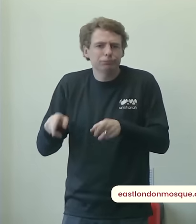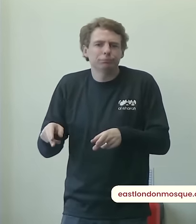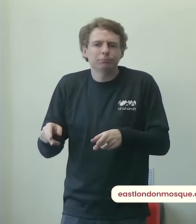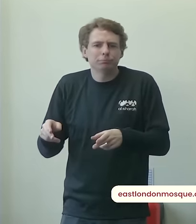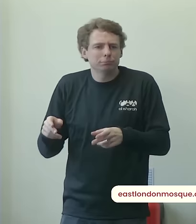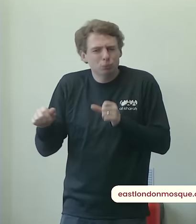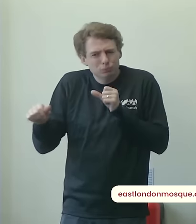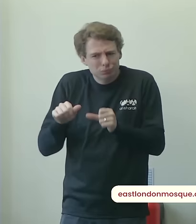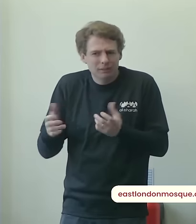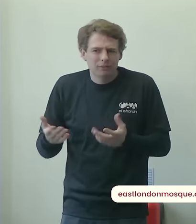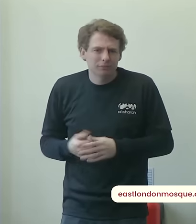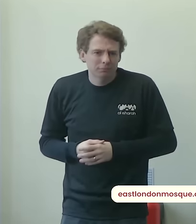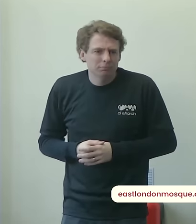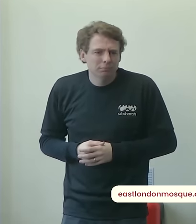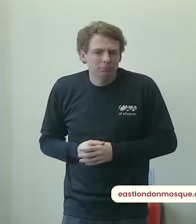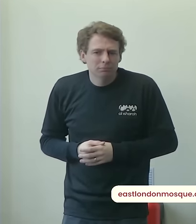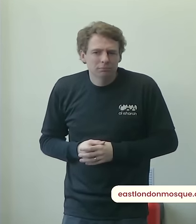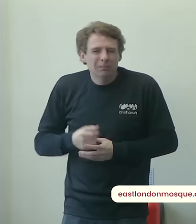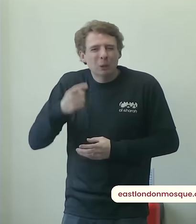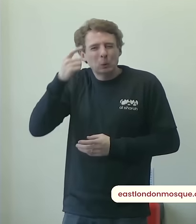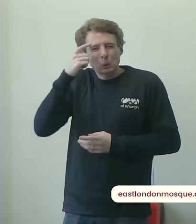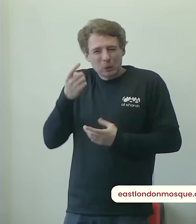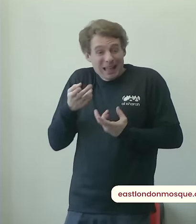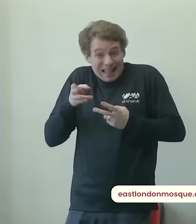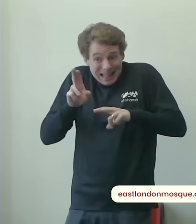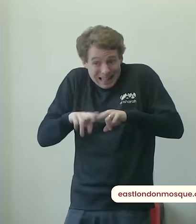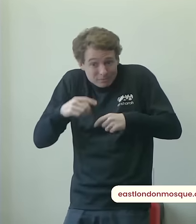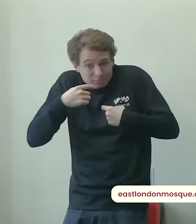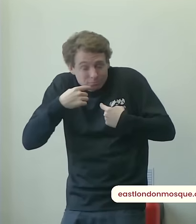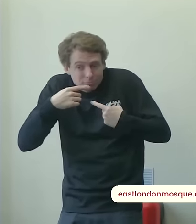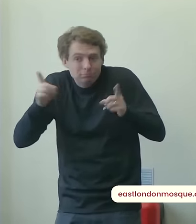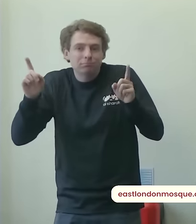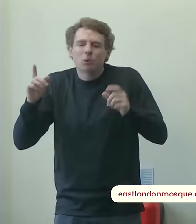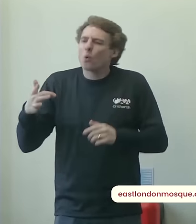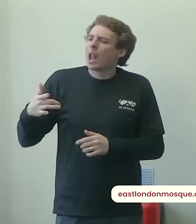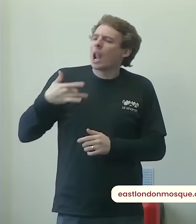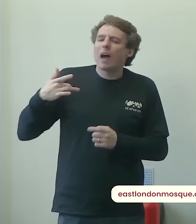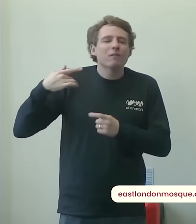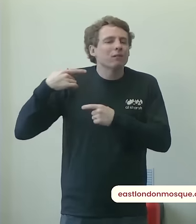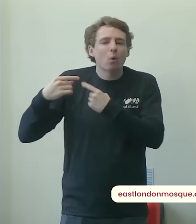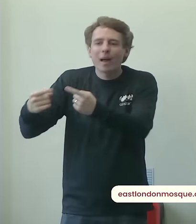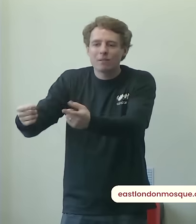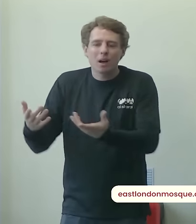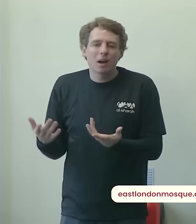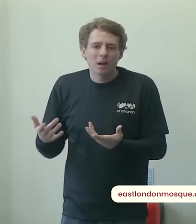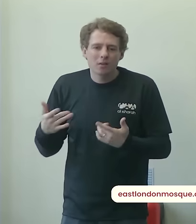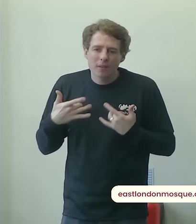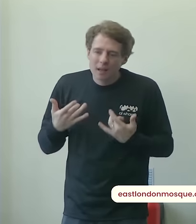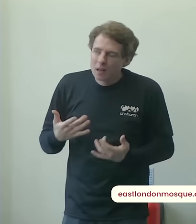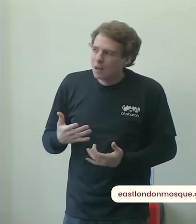and ever it would be very depressing to note that well i don't even have a job i hardly have food i've got so many problems my